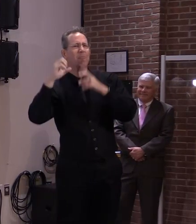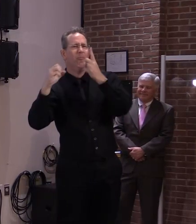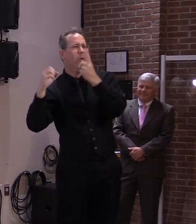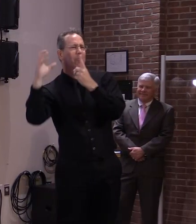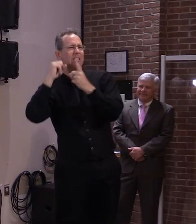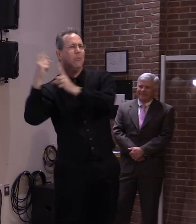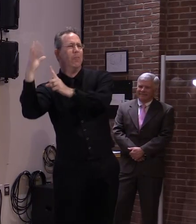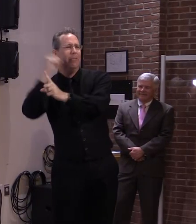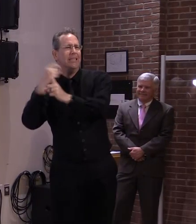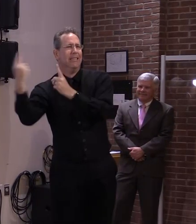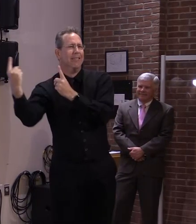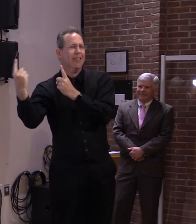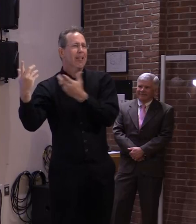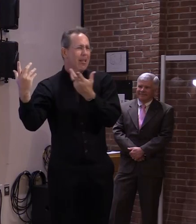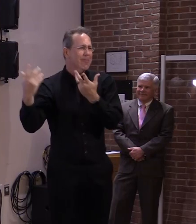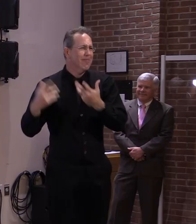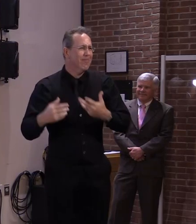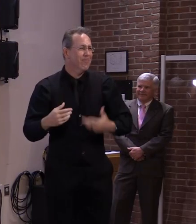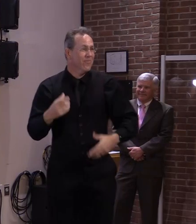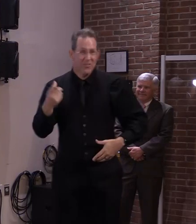But any travel plans?